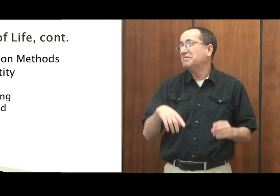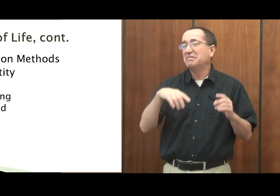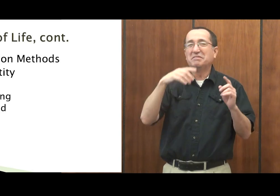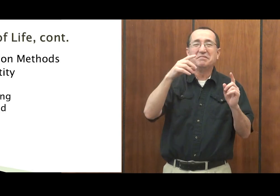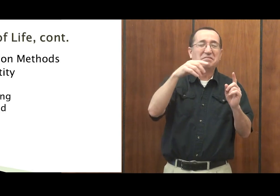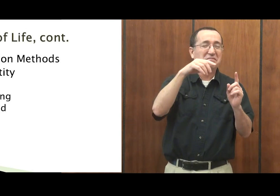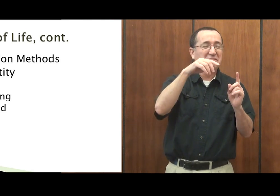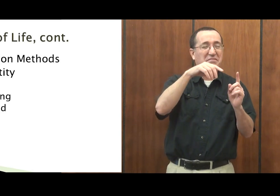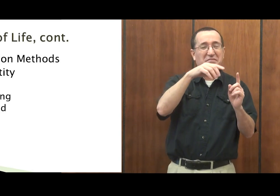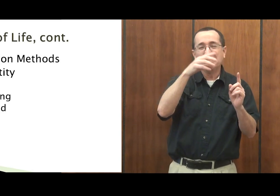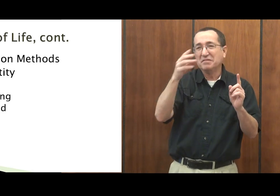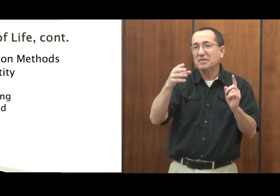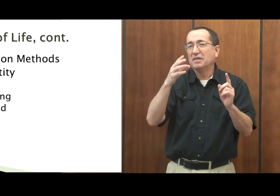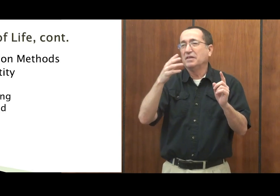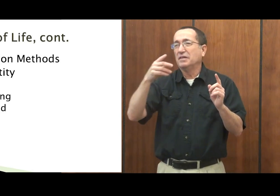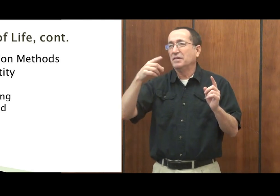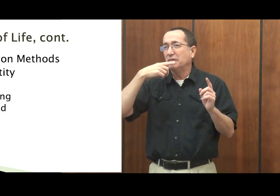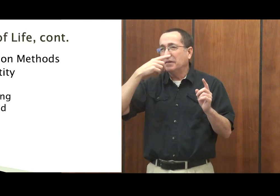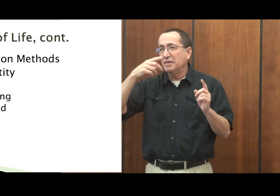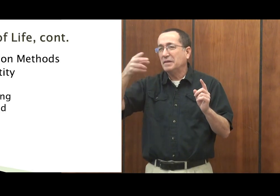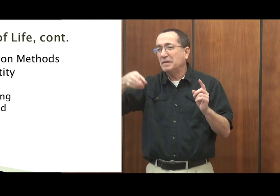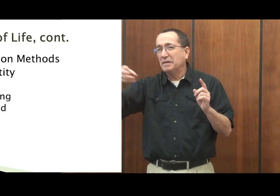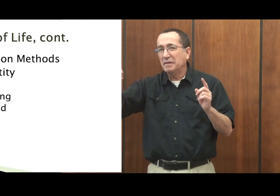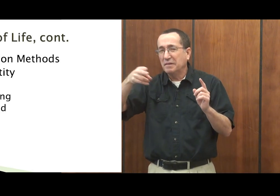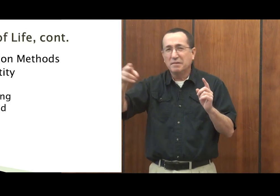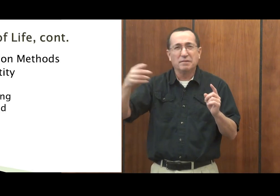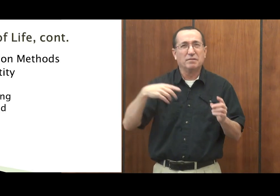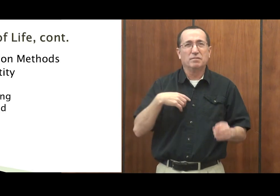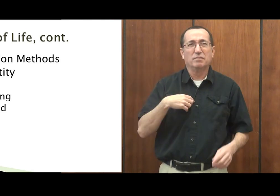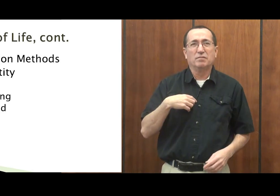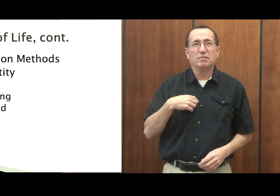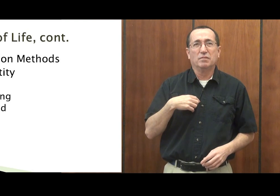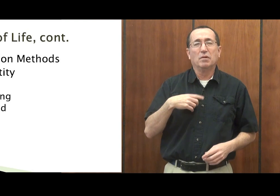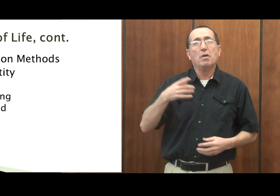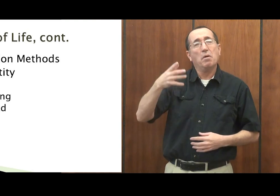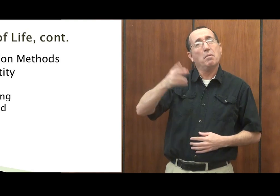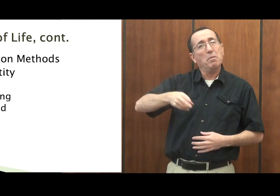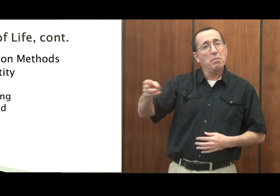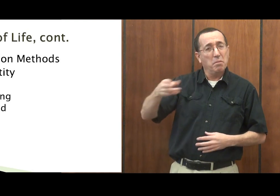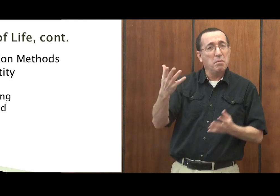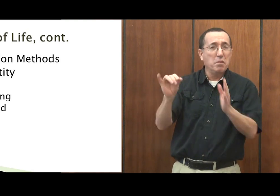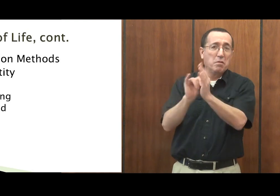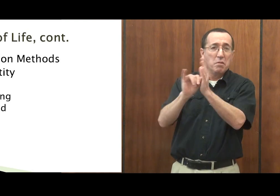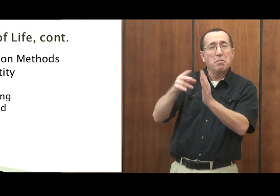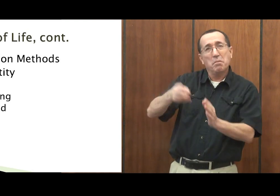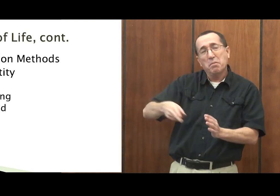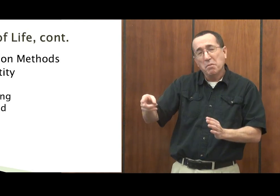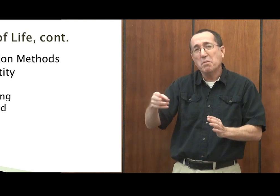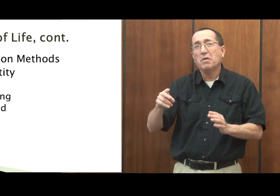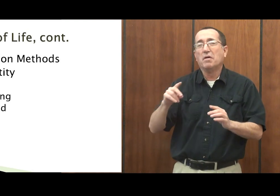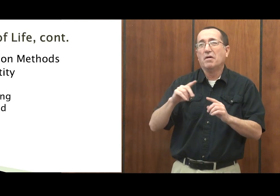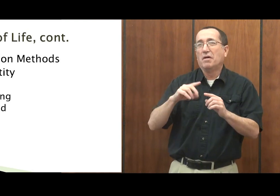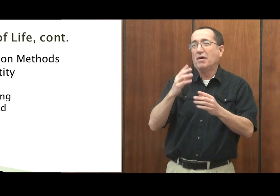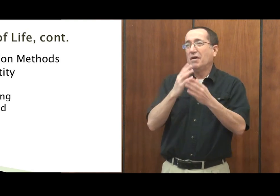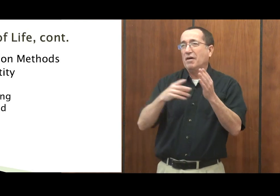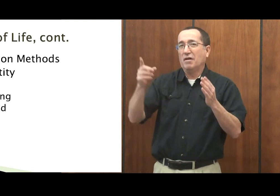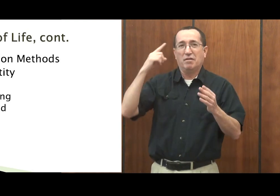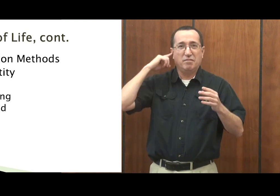I'm very deaf. Other end of the spectrum will say, well, I'm more hard of hearing. And it's okay. People identify themselves.